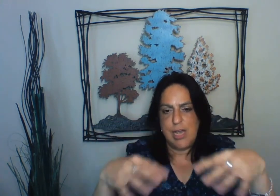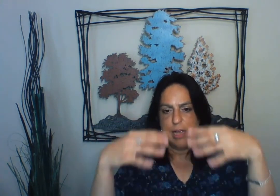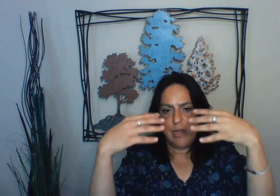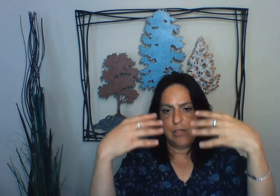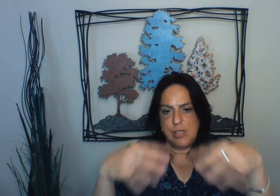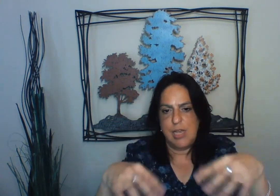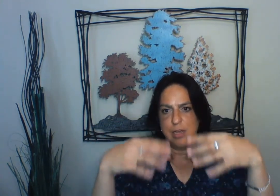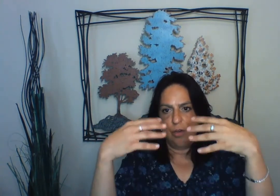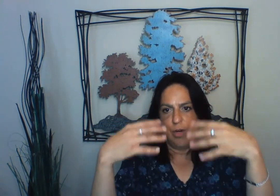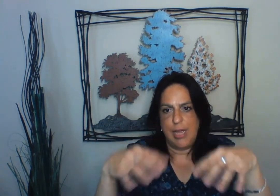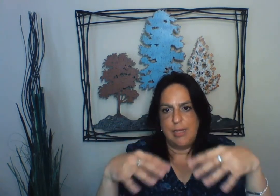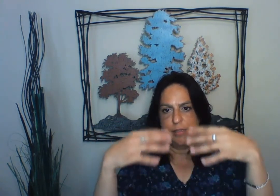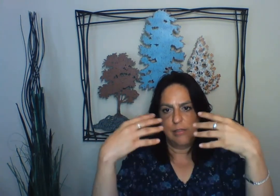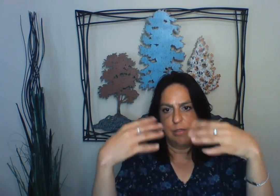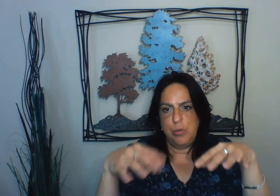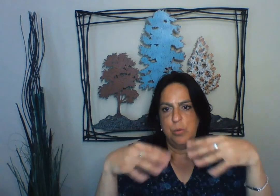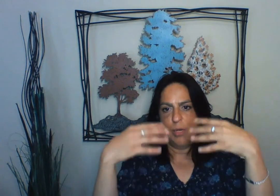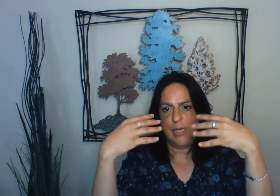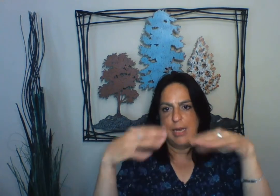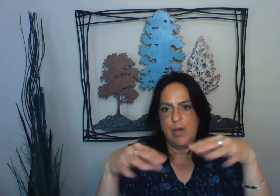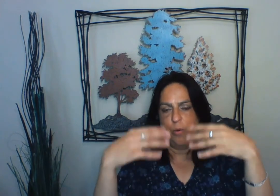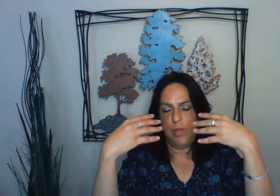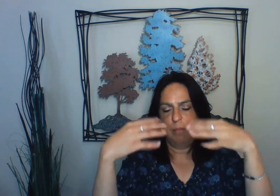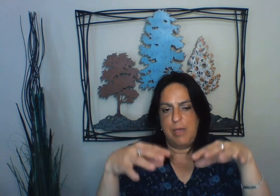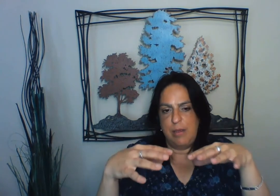shake, shake your hands. Do it now with me.